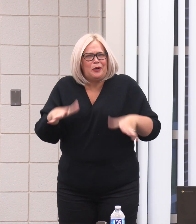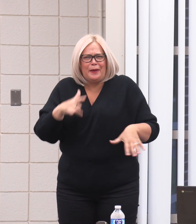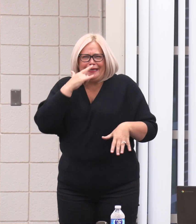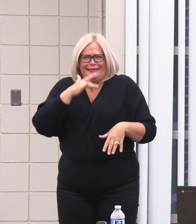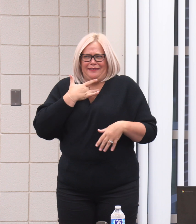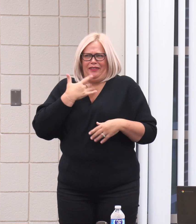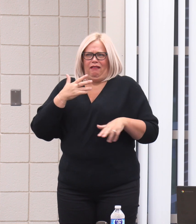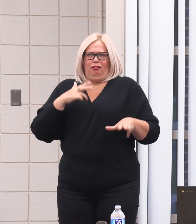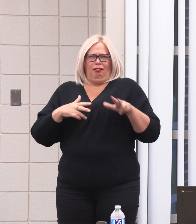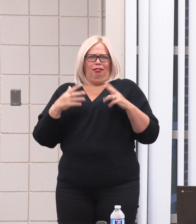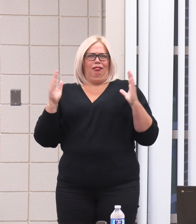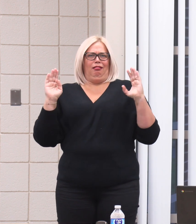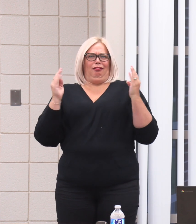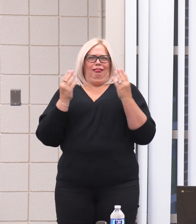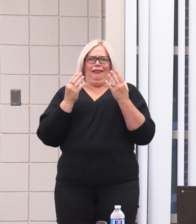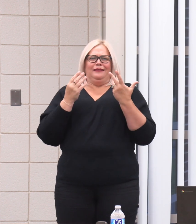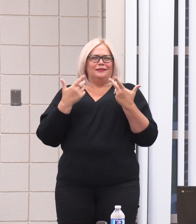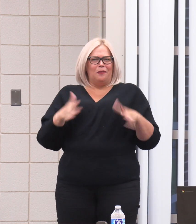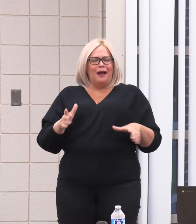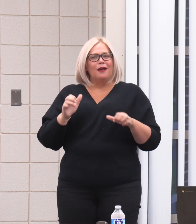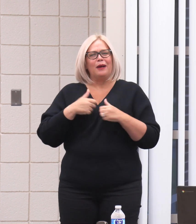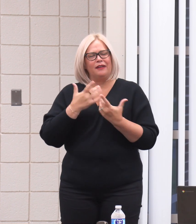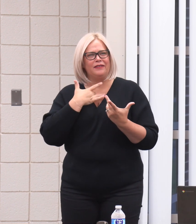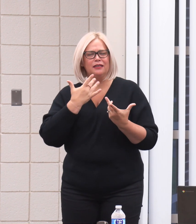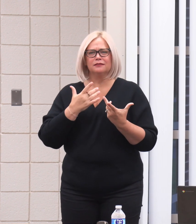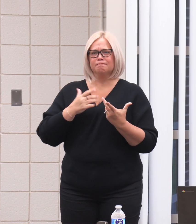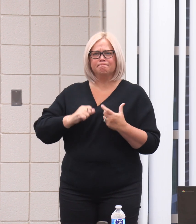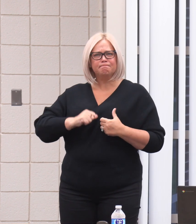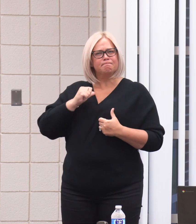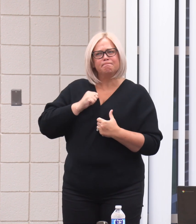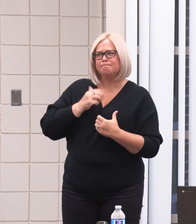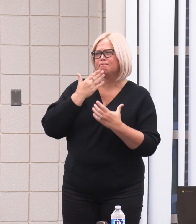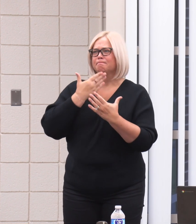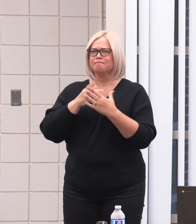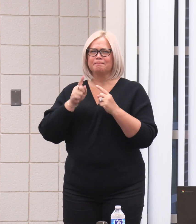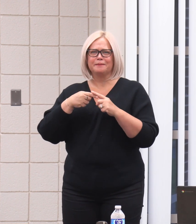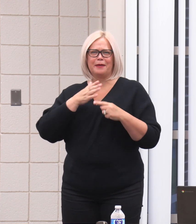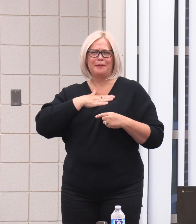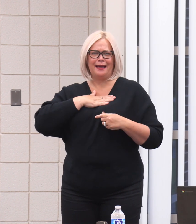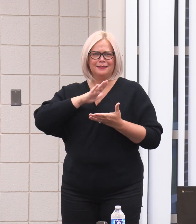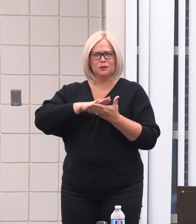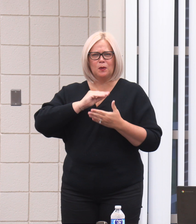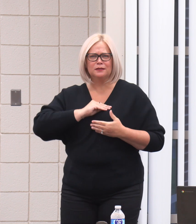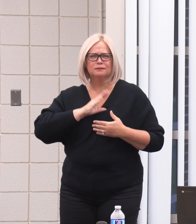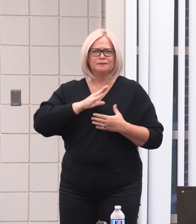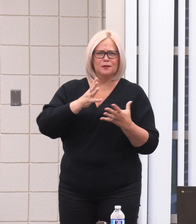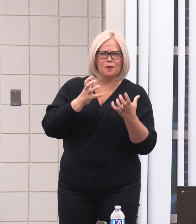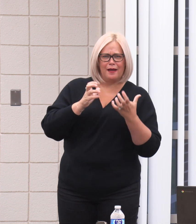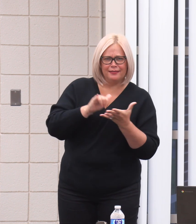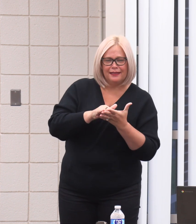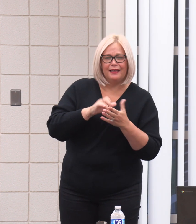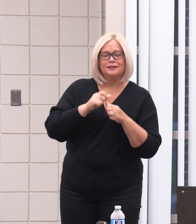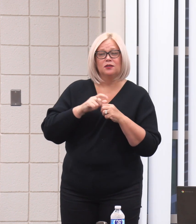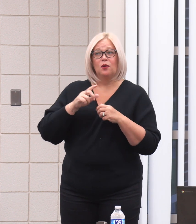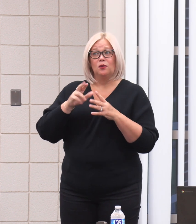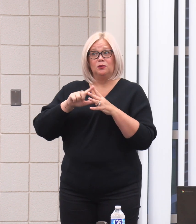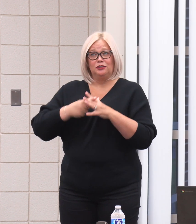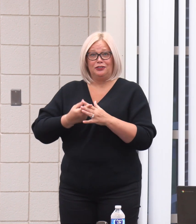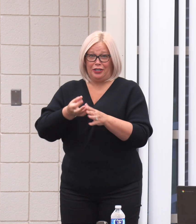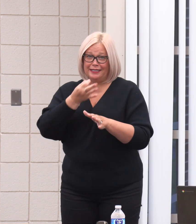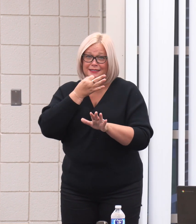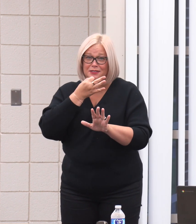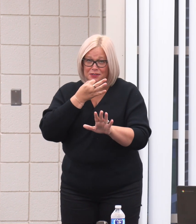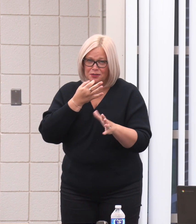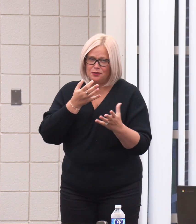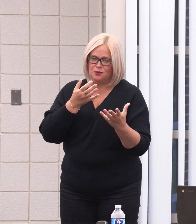thinking when they walk the halls. want them to have some place where they can go and feel good about where they're at. So starting very soon, and I say